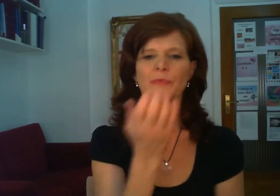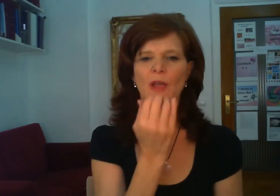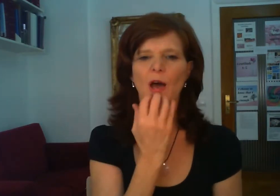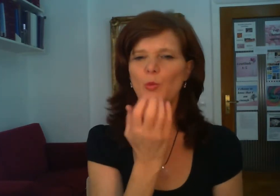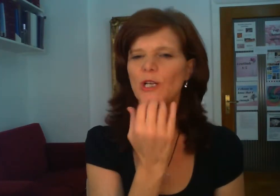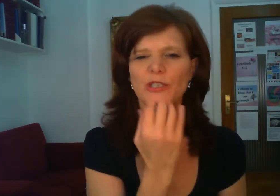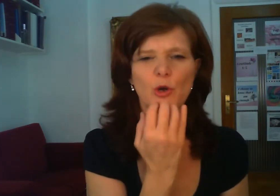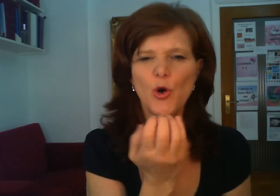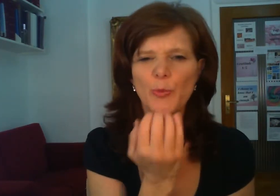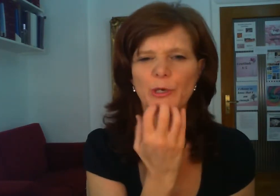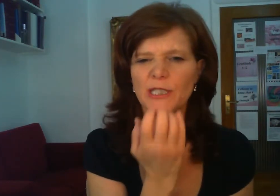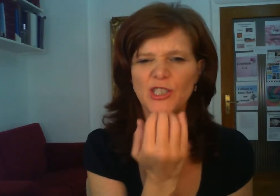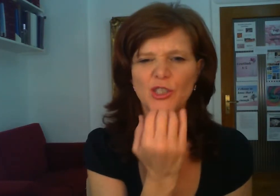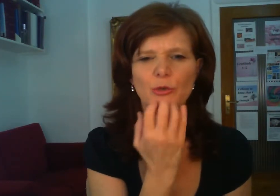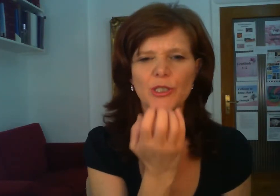a world of corporate suits